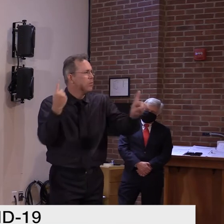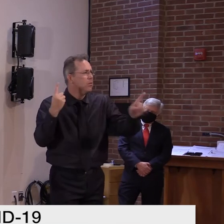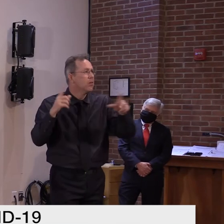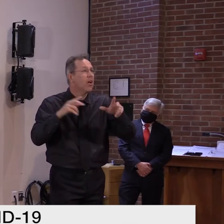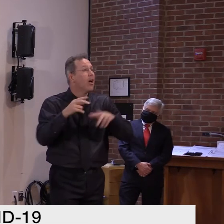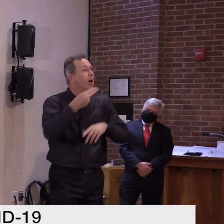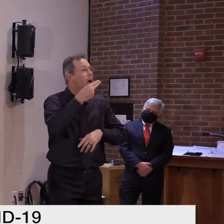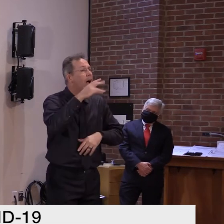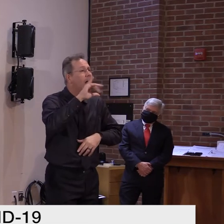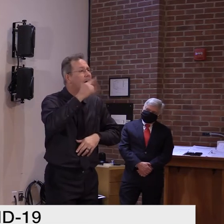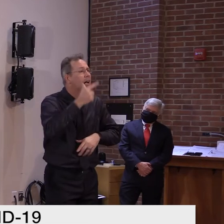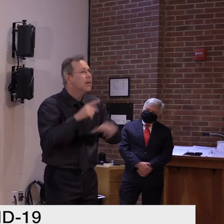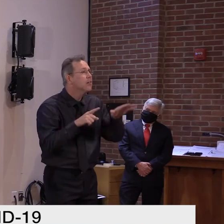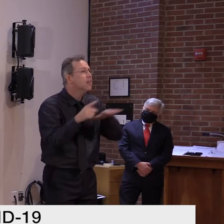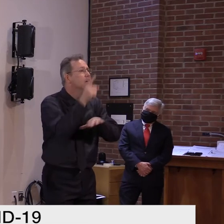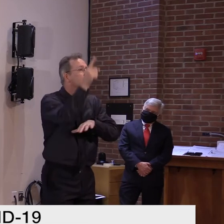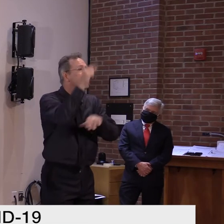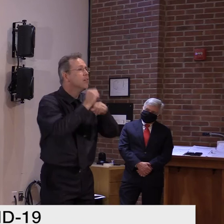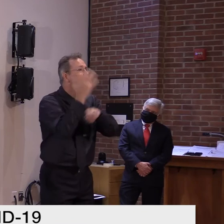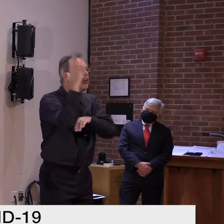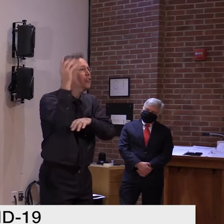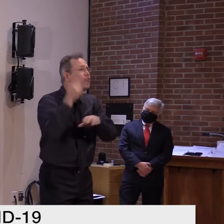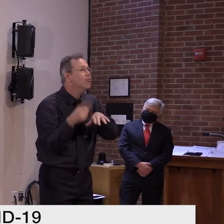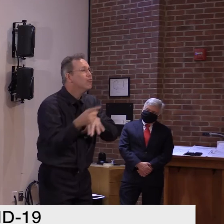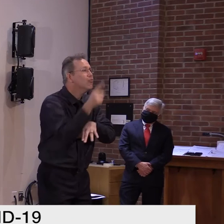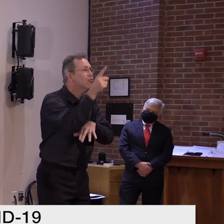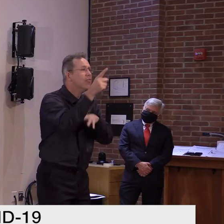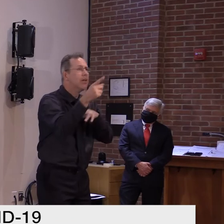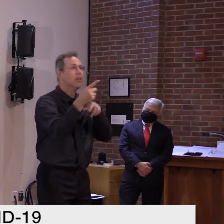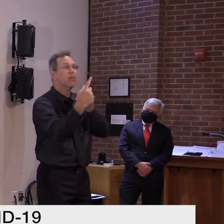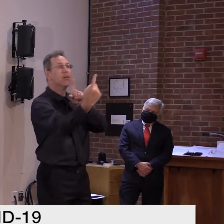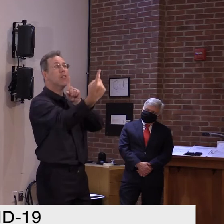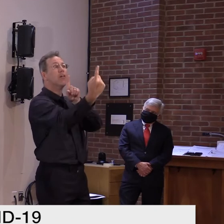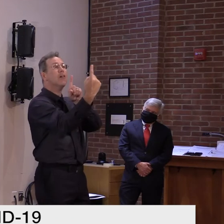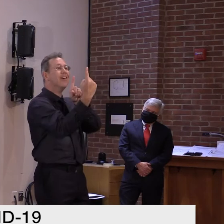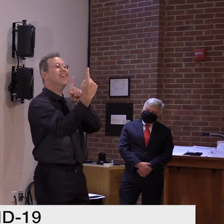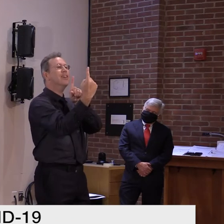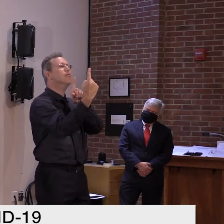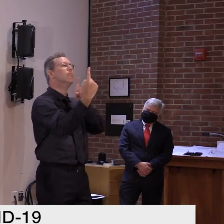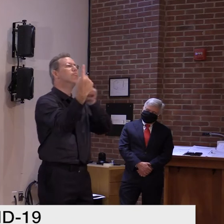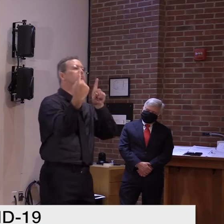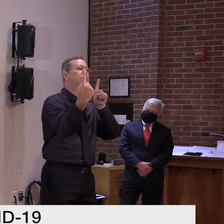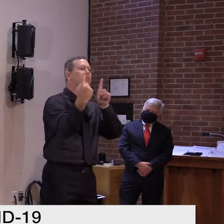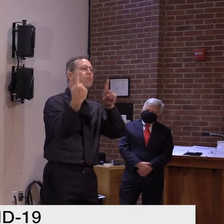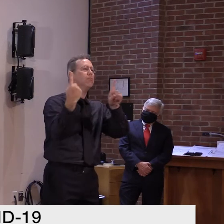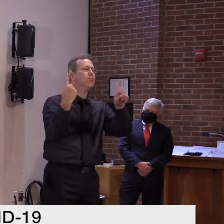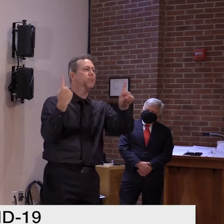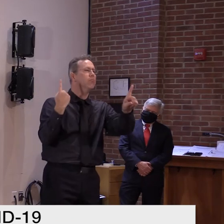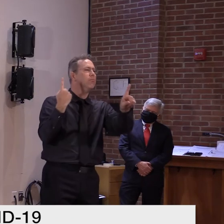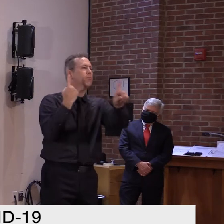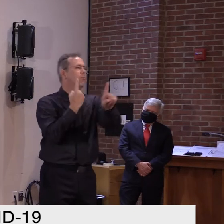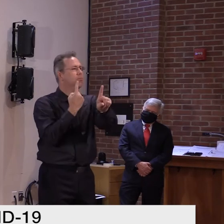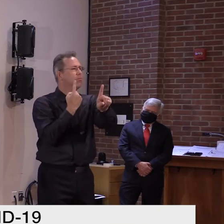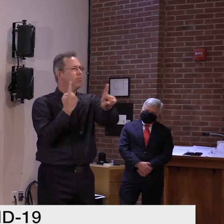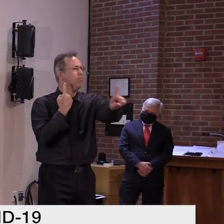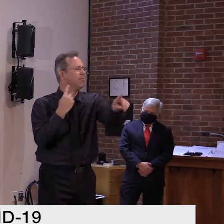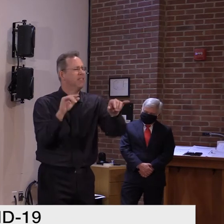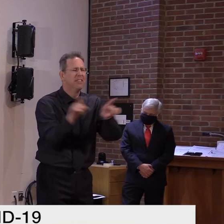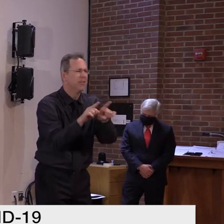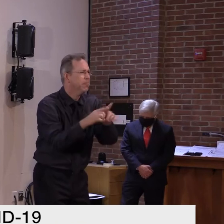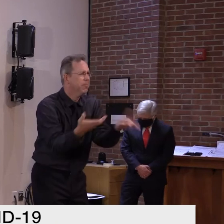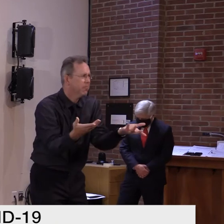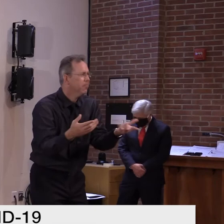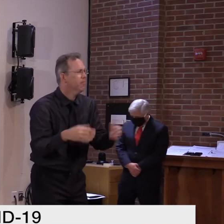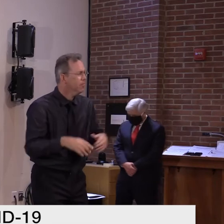and somebody was coming down, you would have to react to that. So, again, do all of the things you always have done,